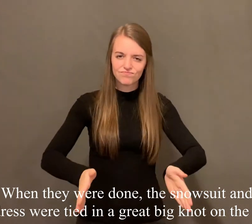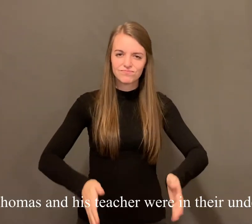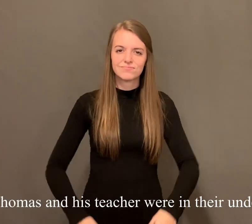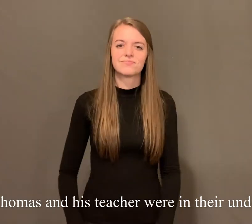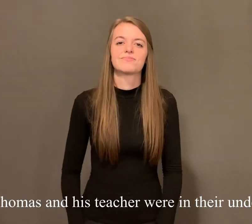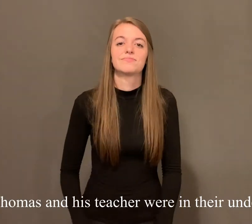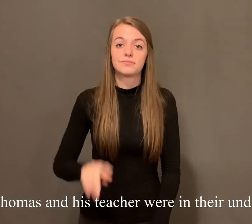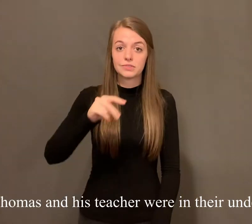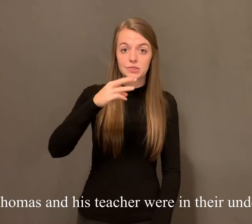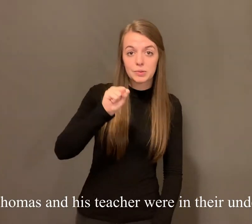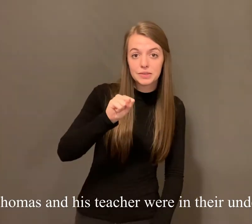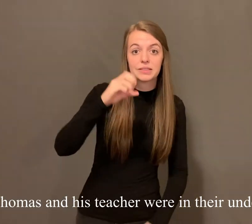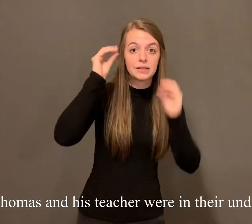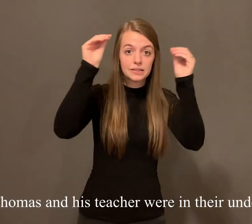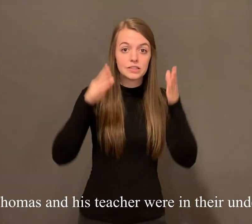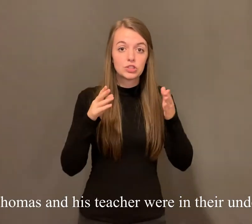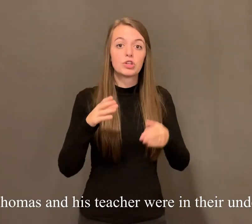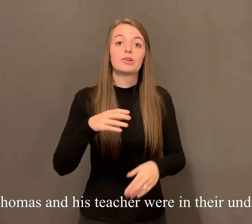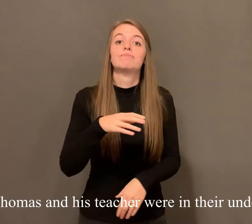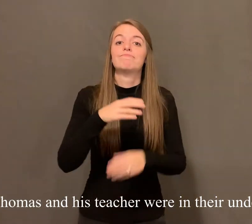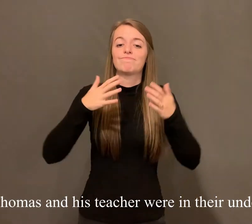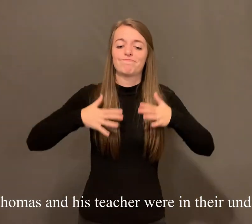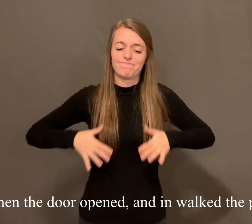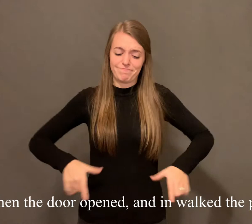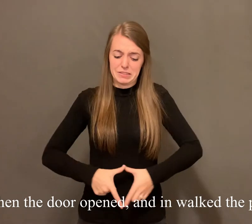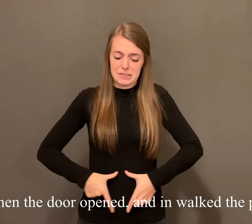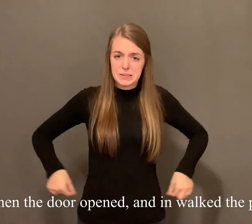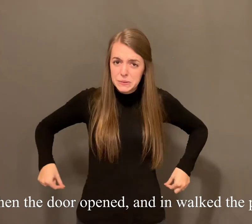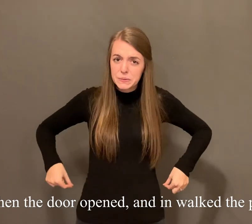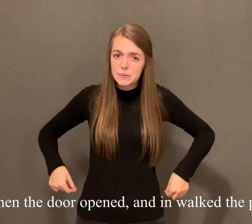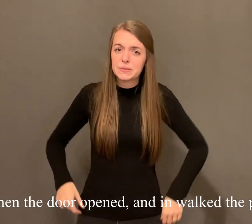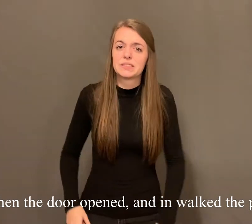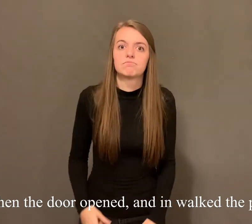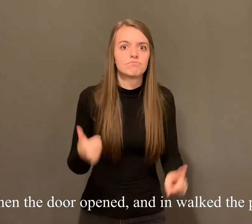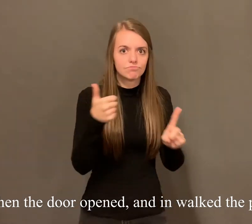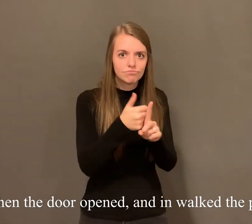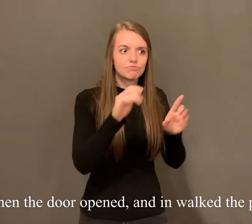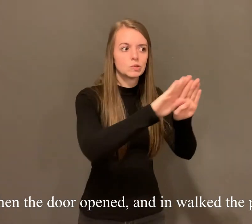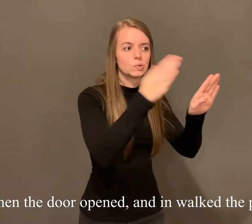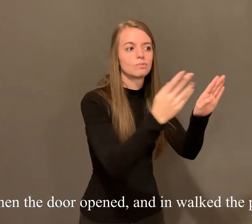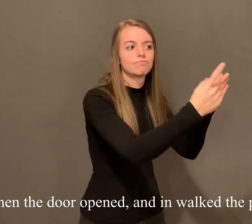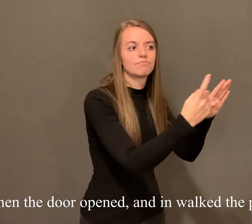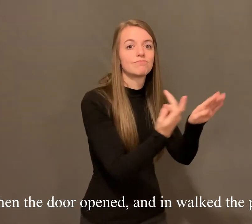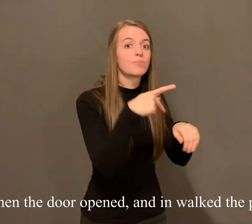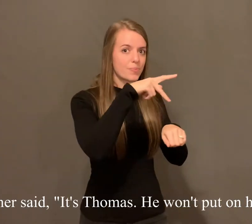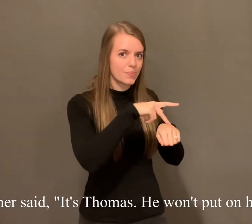and thomas and the teacher were in their underclothes just then the door opened and in walked the principal the